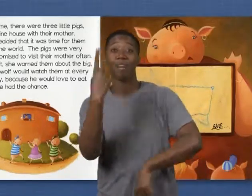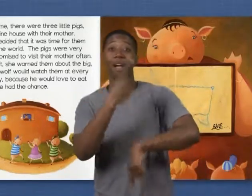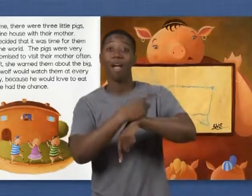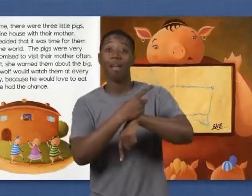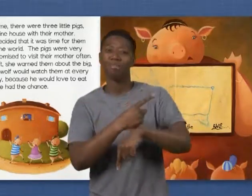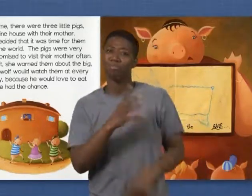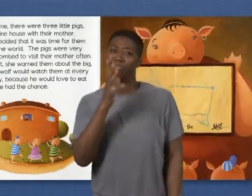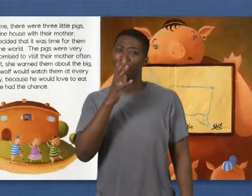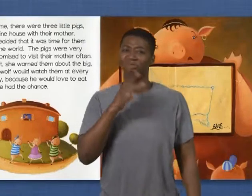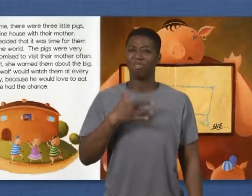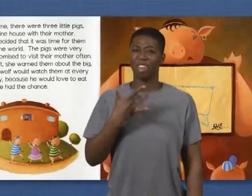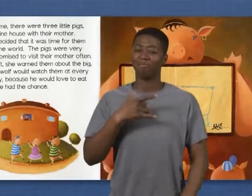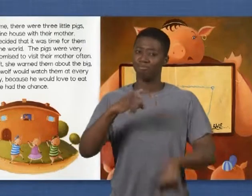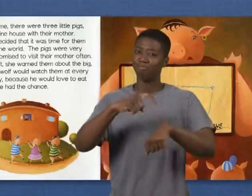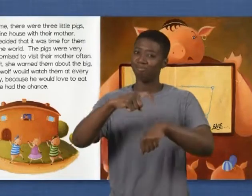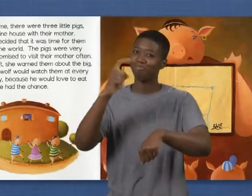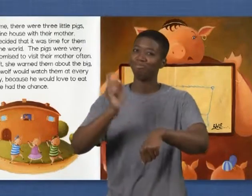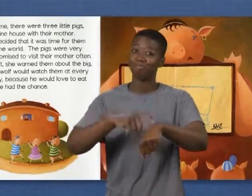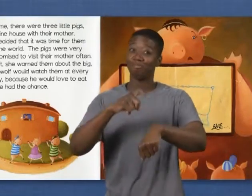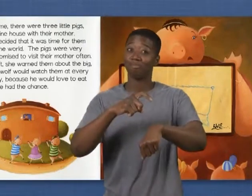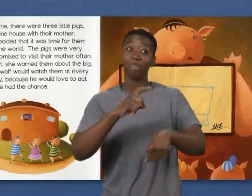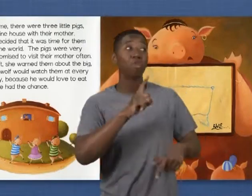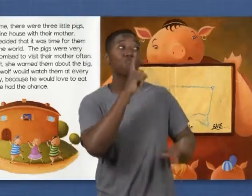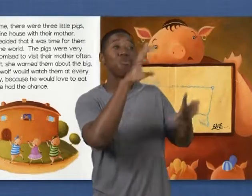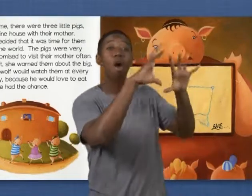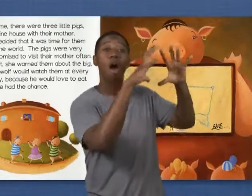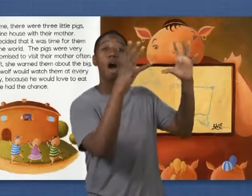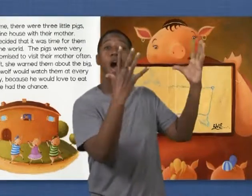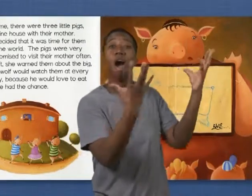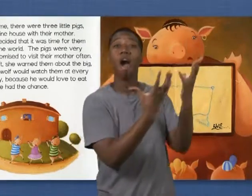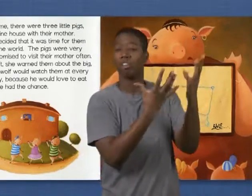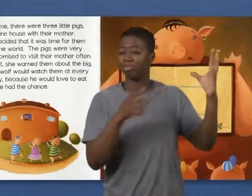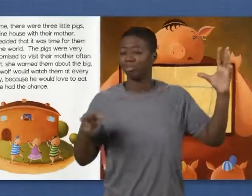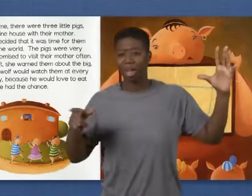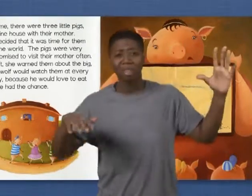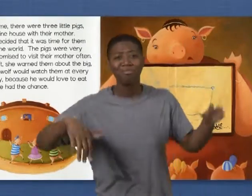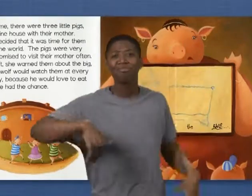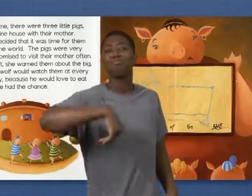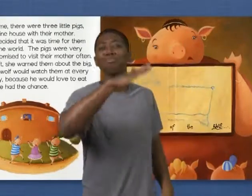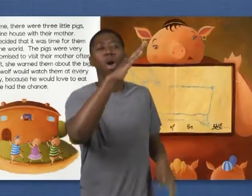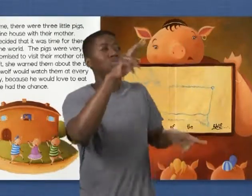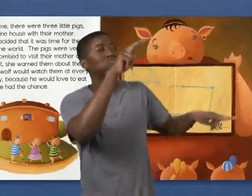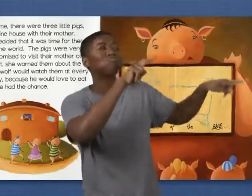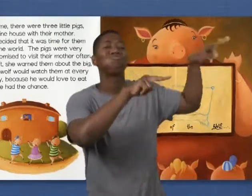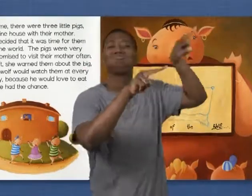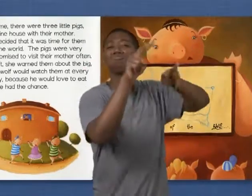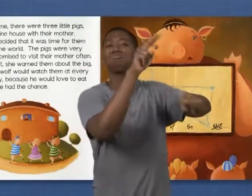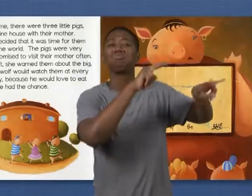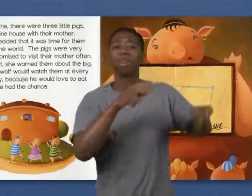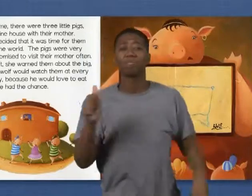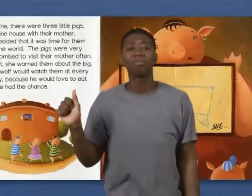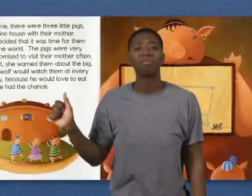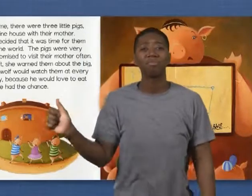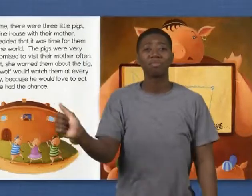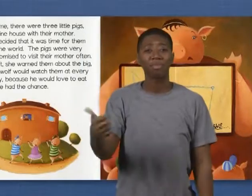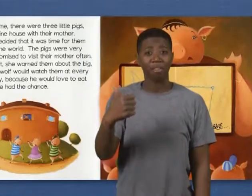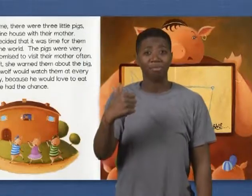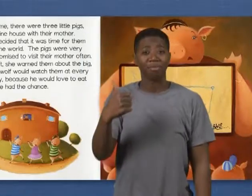One day she decided it was time for them to go out into the world. The pigs were very